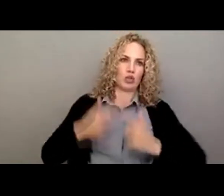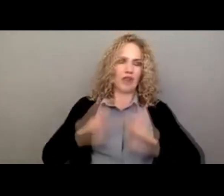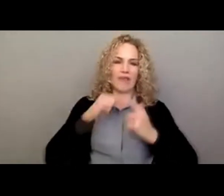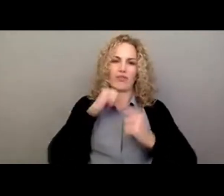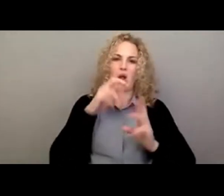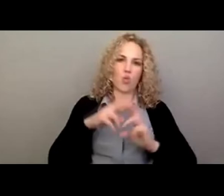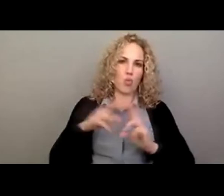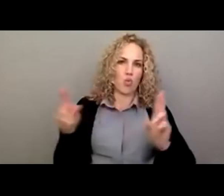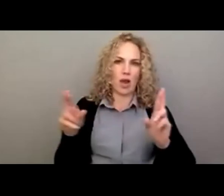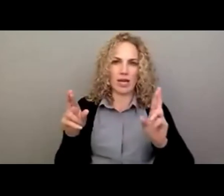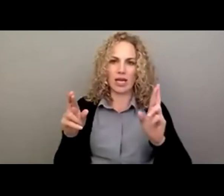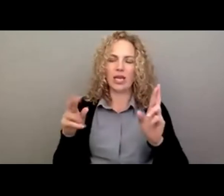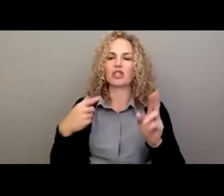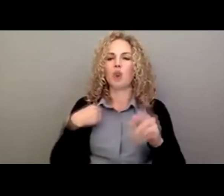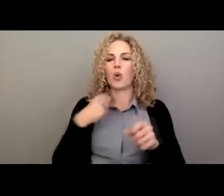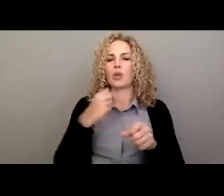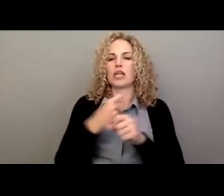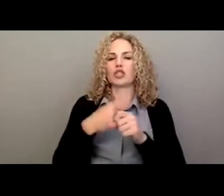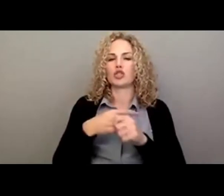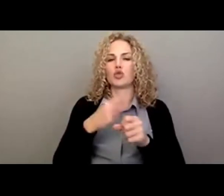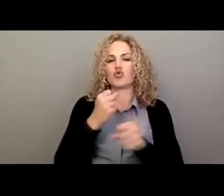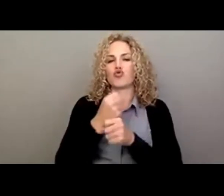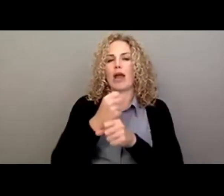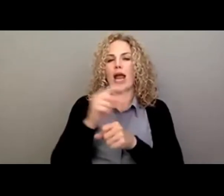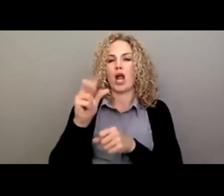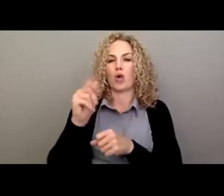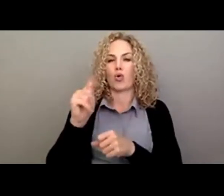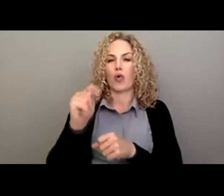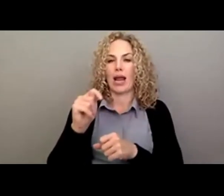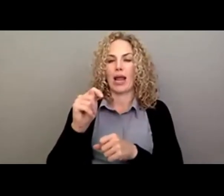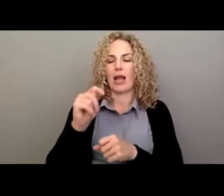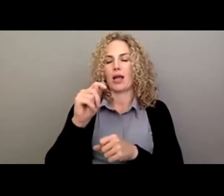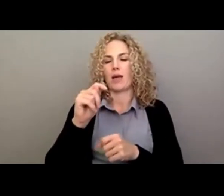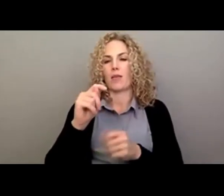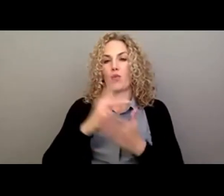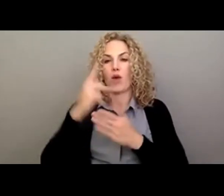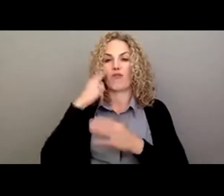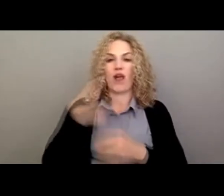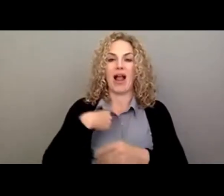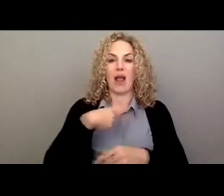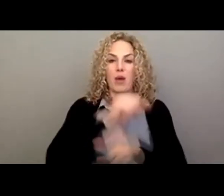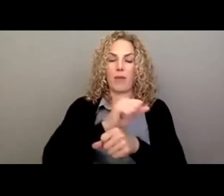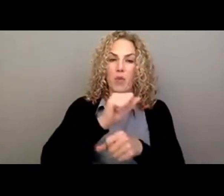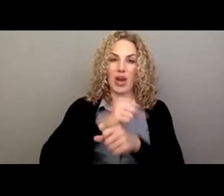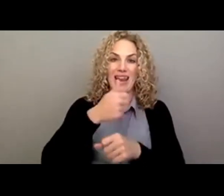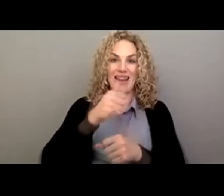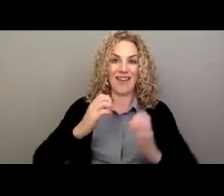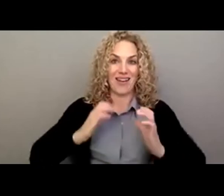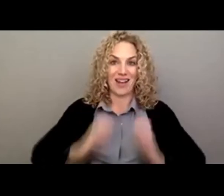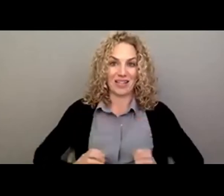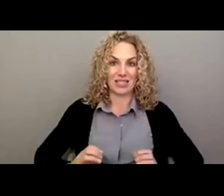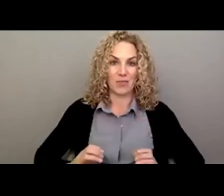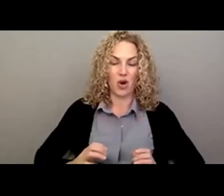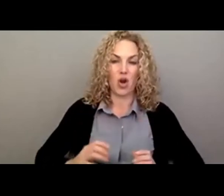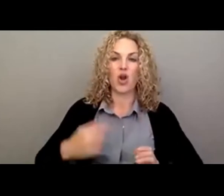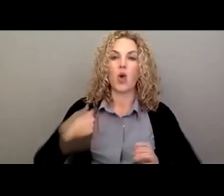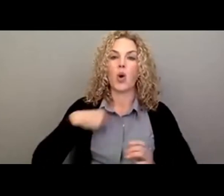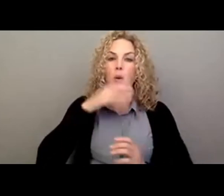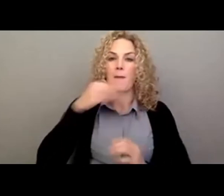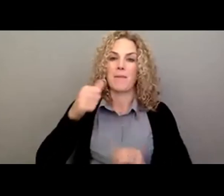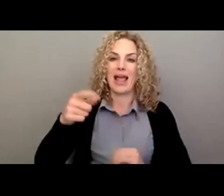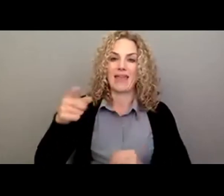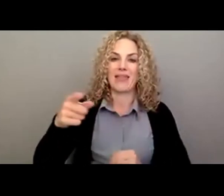And so we decided to create a grant program for our employers that any customer of ours, we would pay them